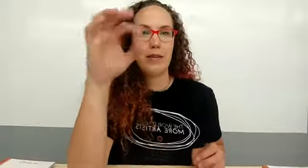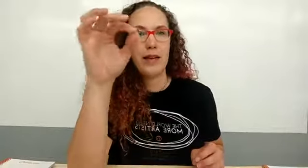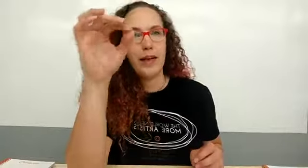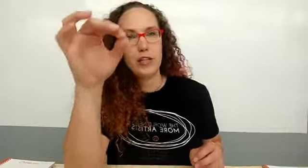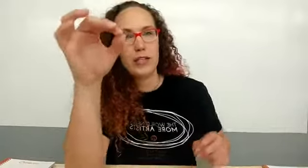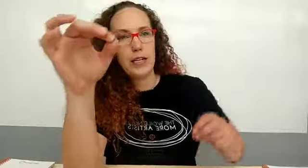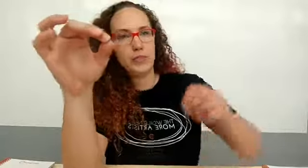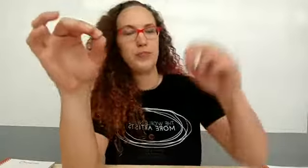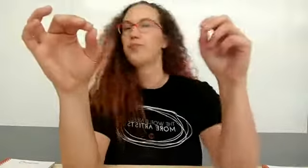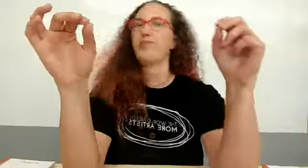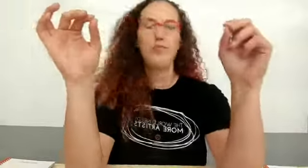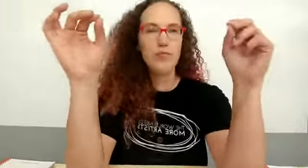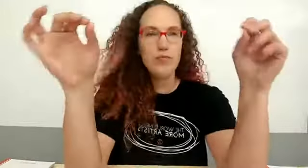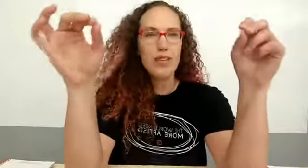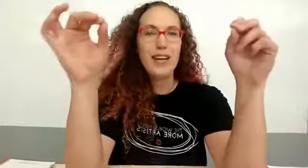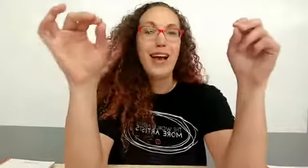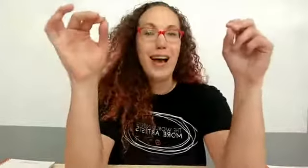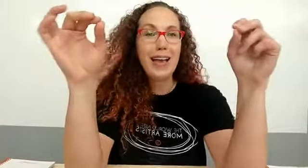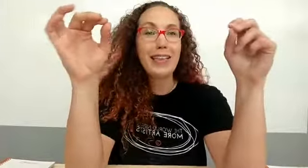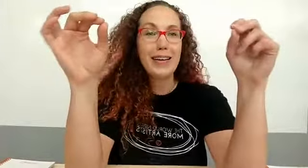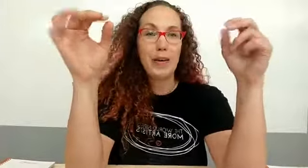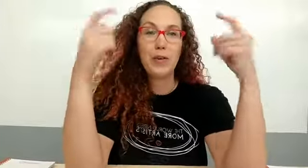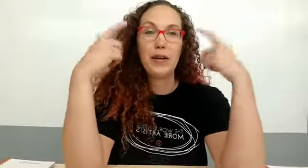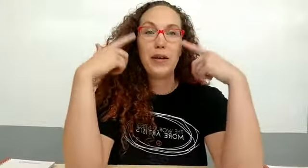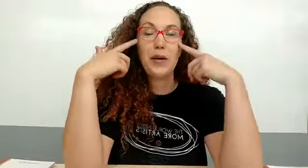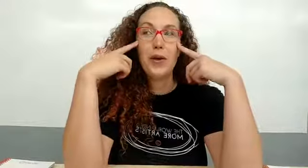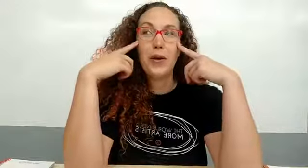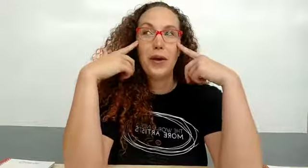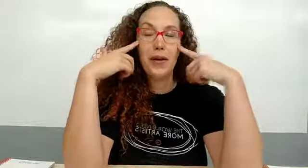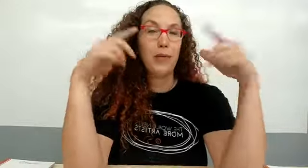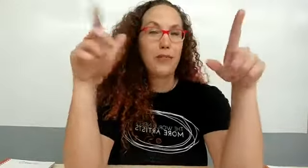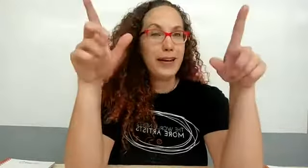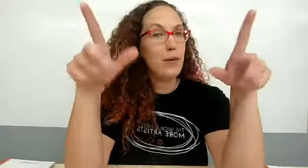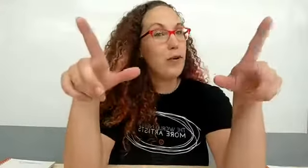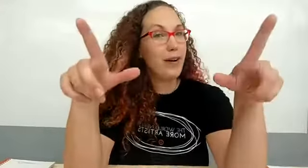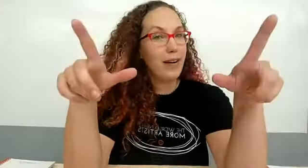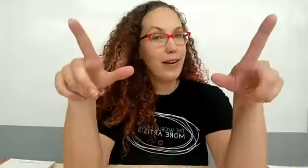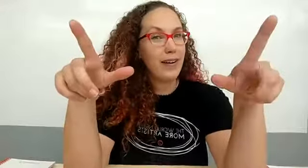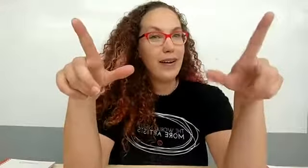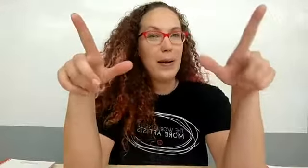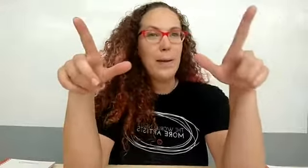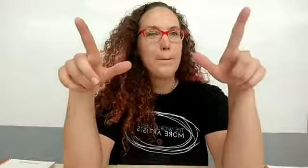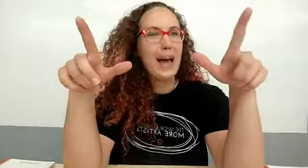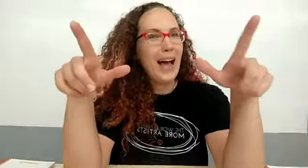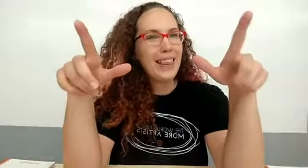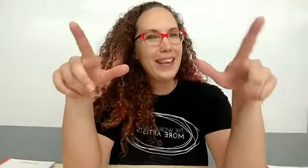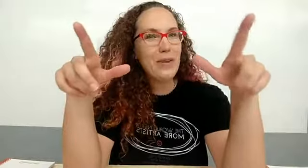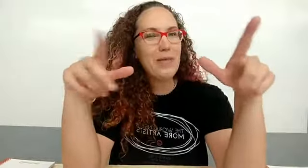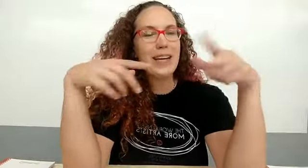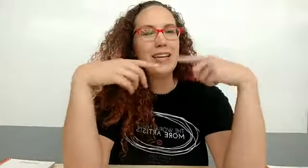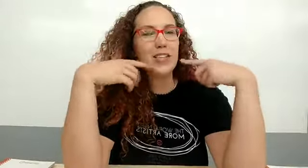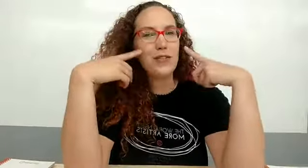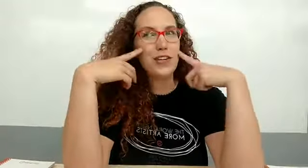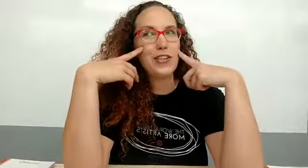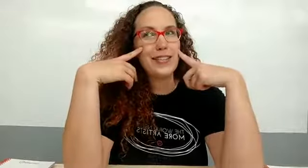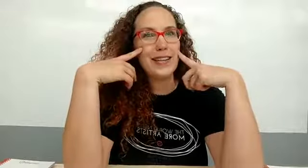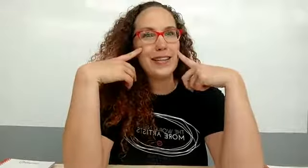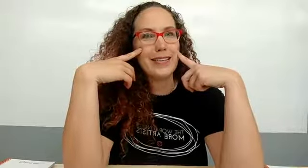here's the deal i think emily and we'll find out more i think we may need two versions of this